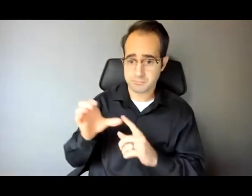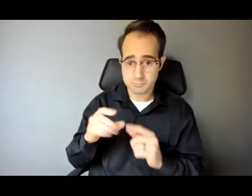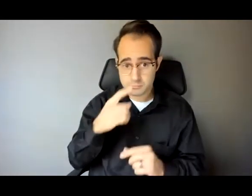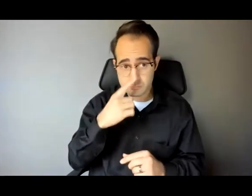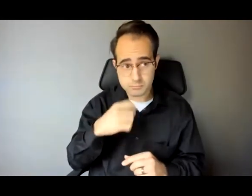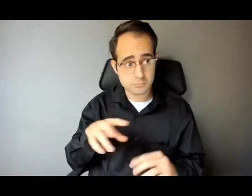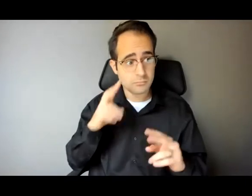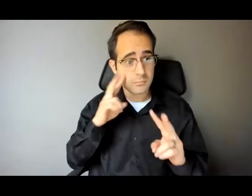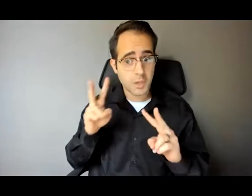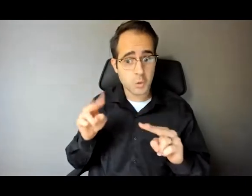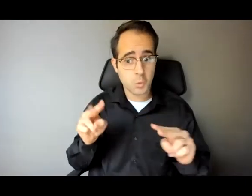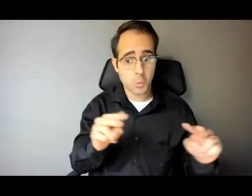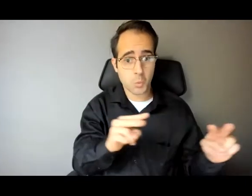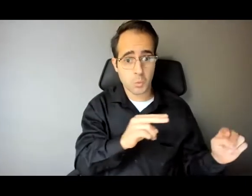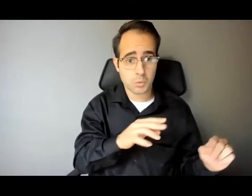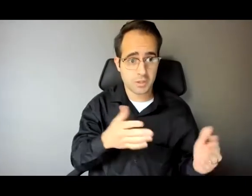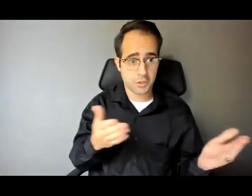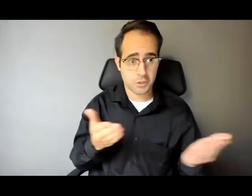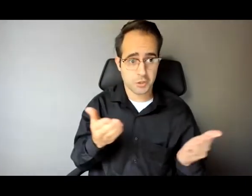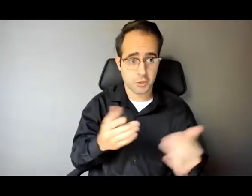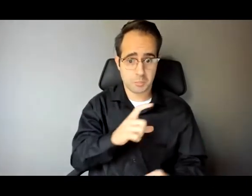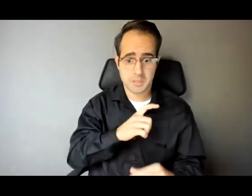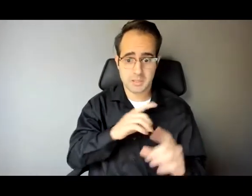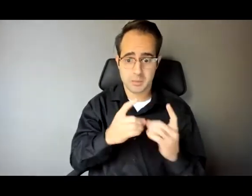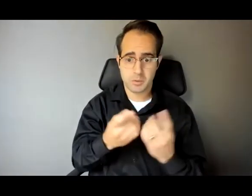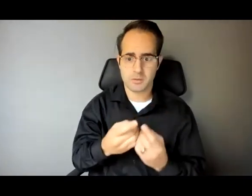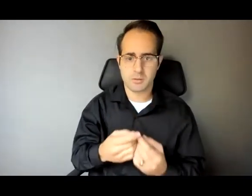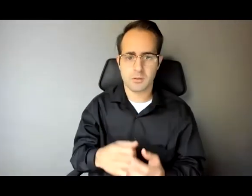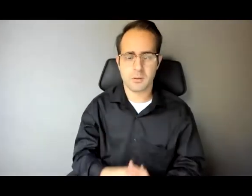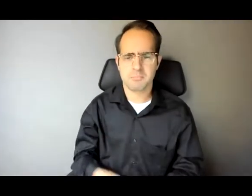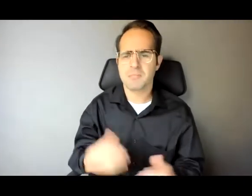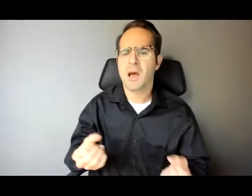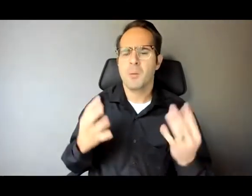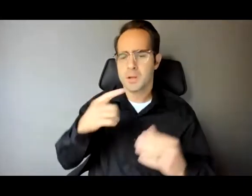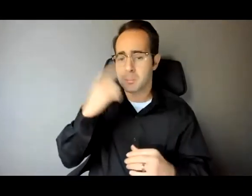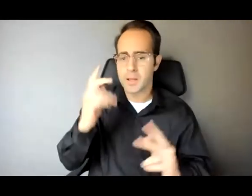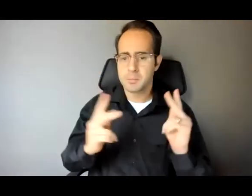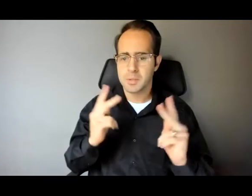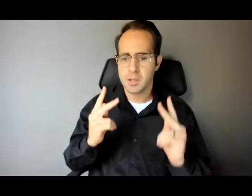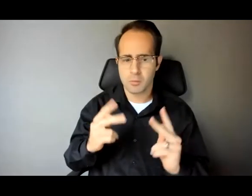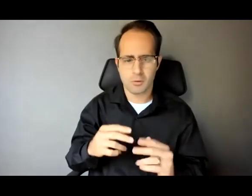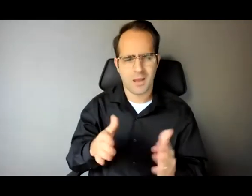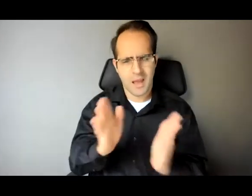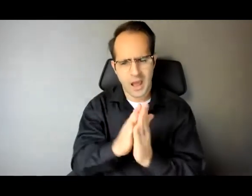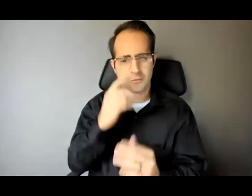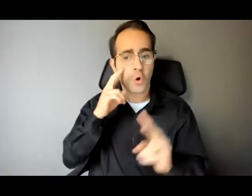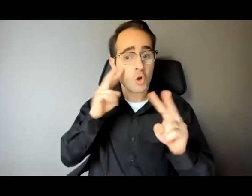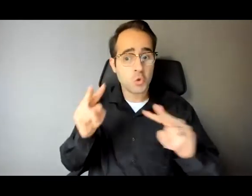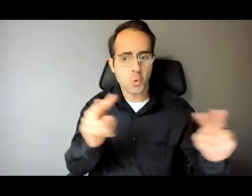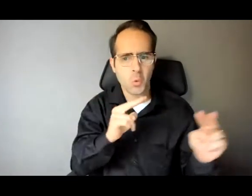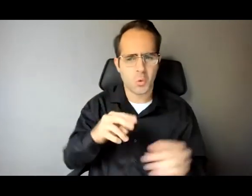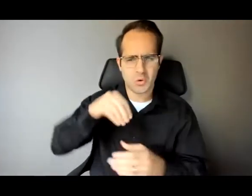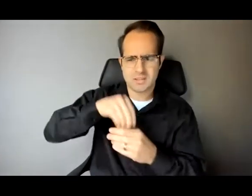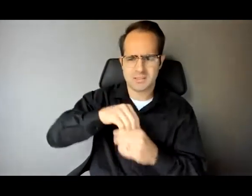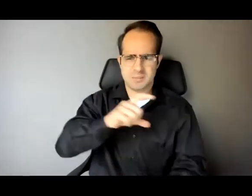tour of the precinct. How many black folks request tours of a freaking police precinct? Before